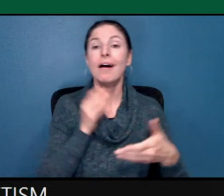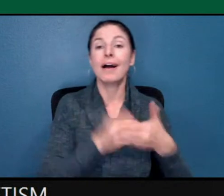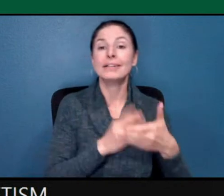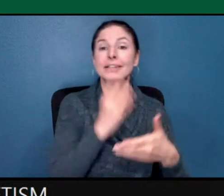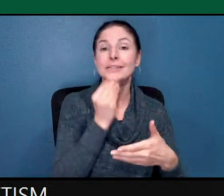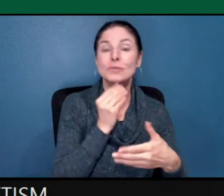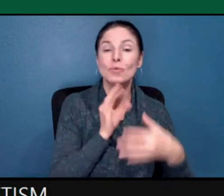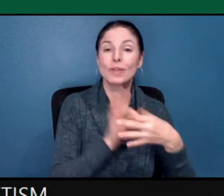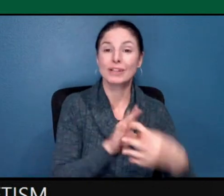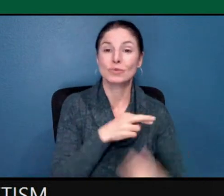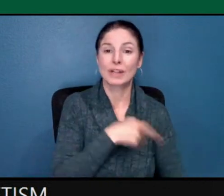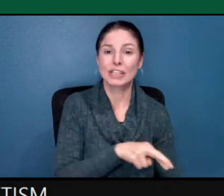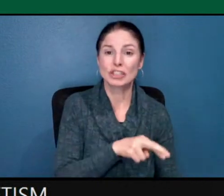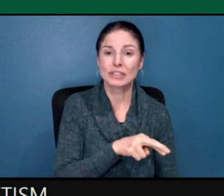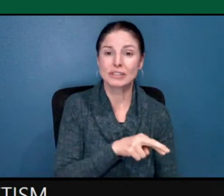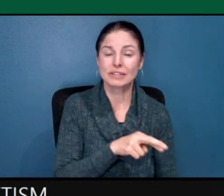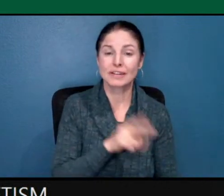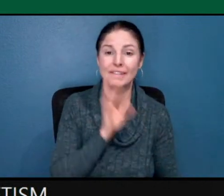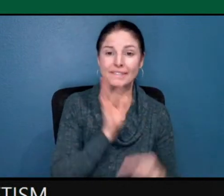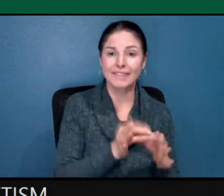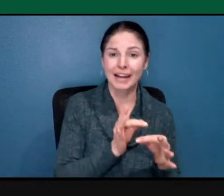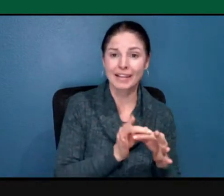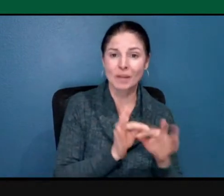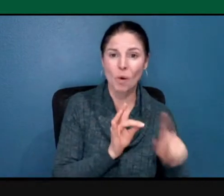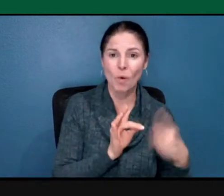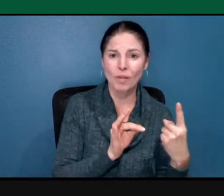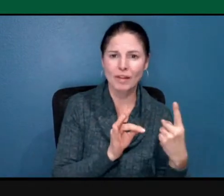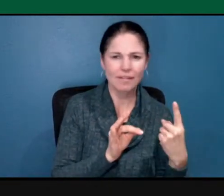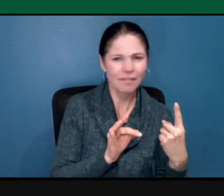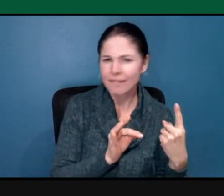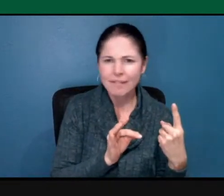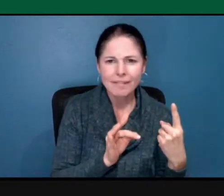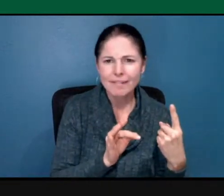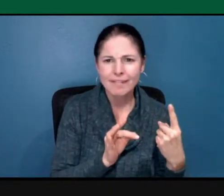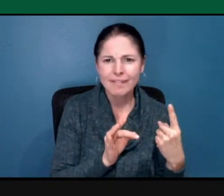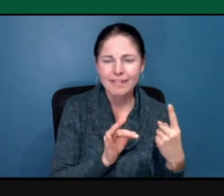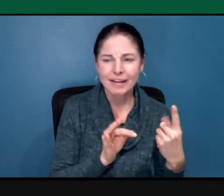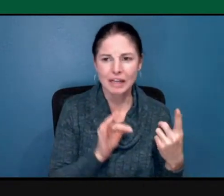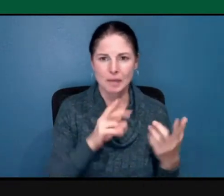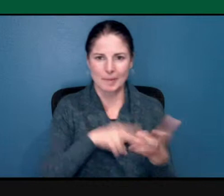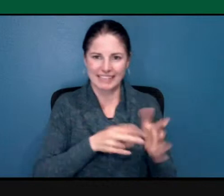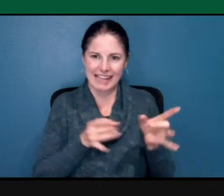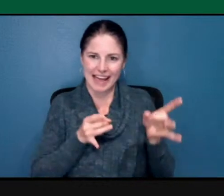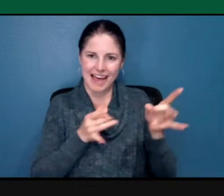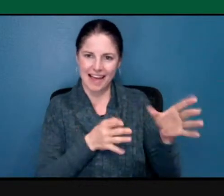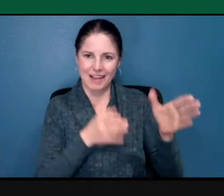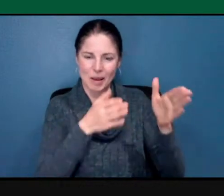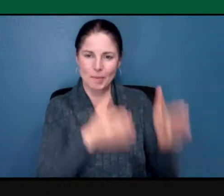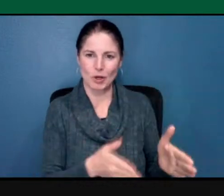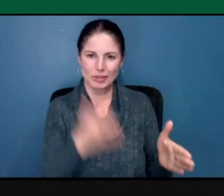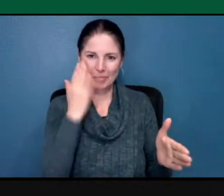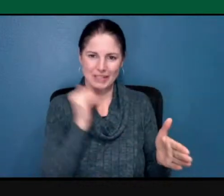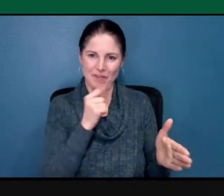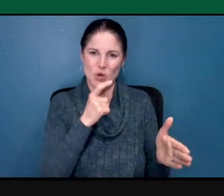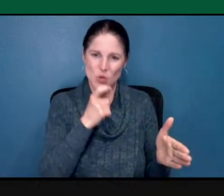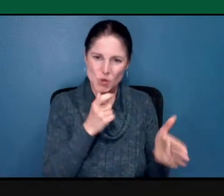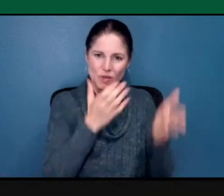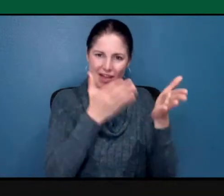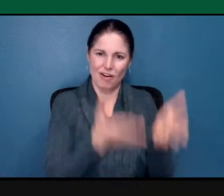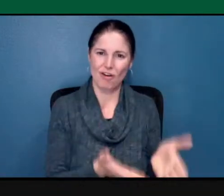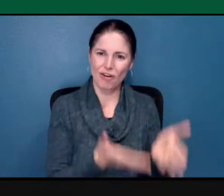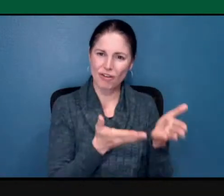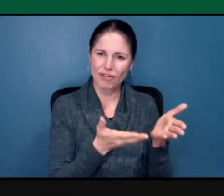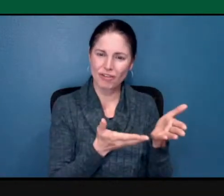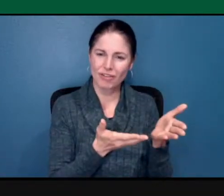It's not about their faith. It's about hating someone inherently for who they are. The majority of Jews are